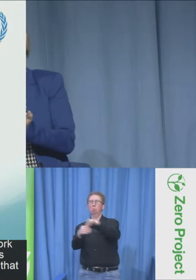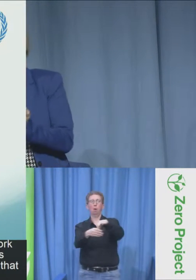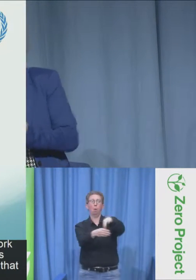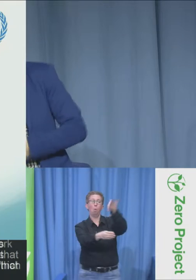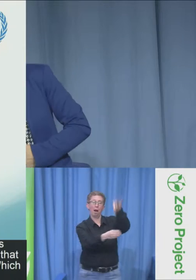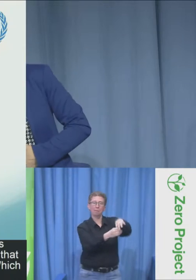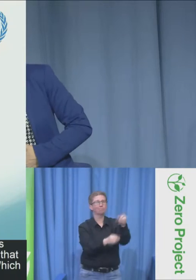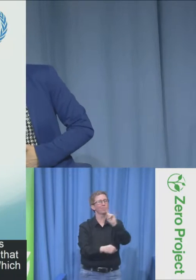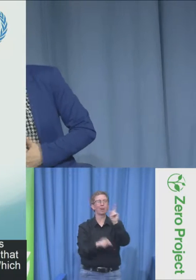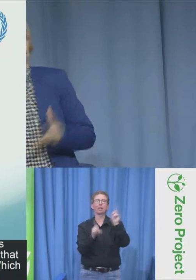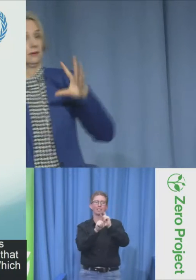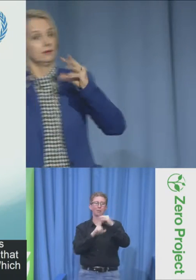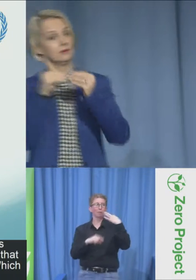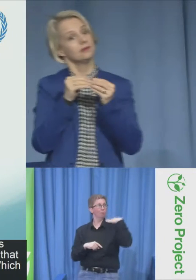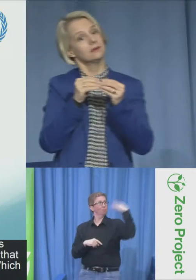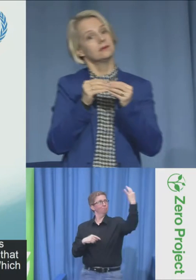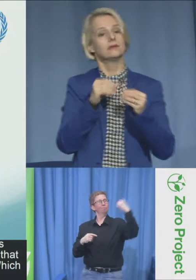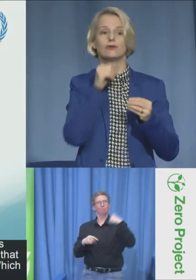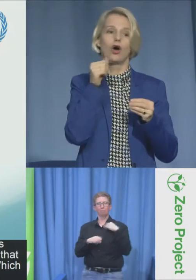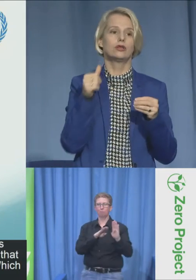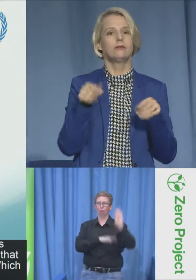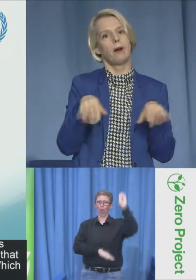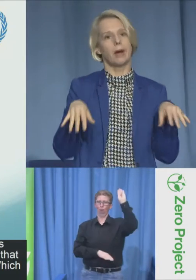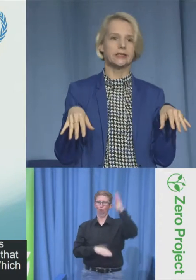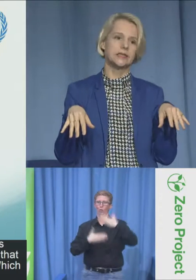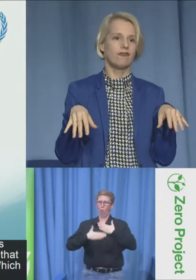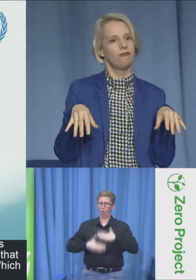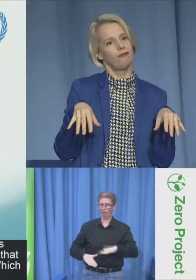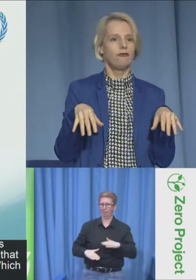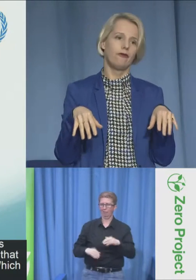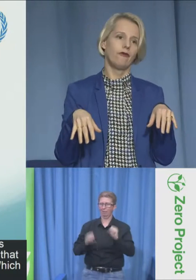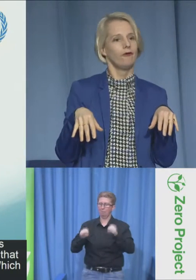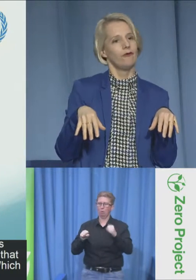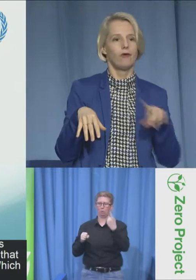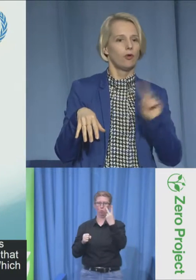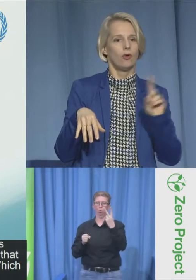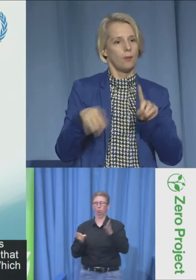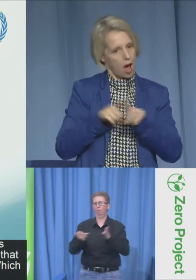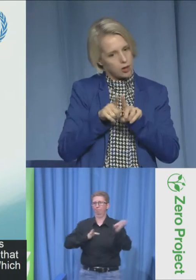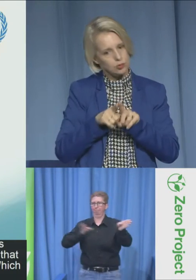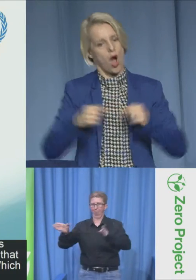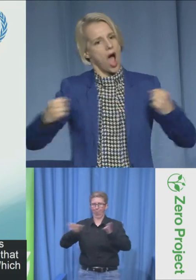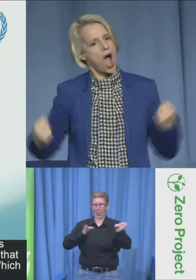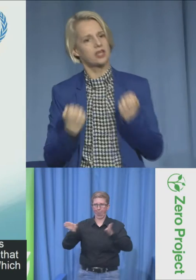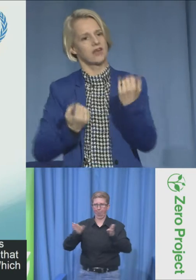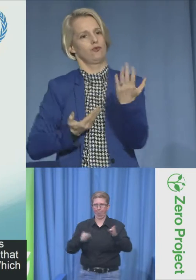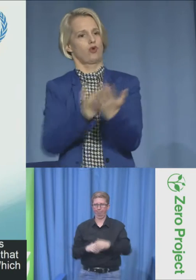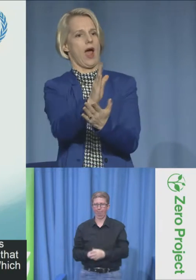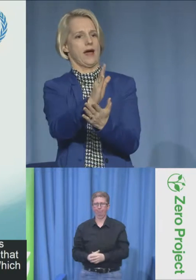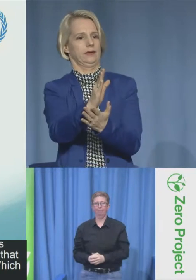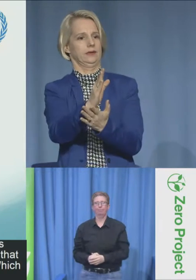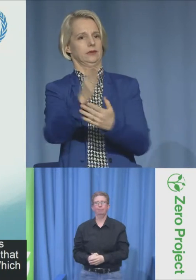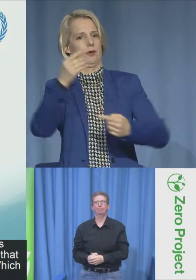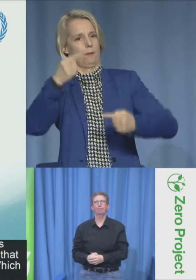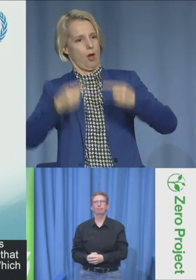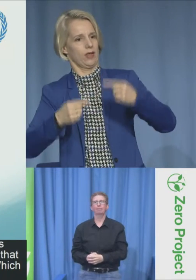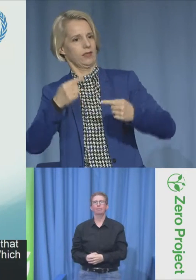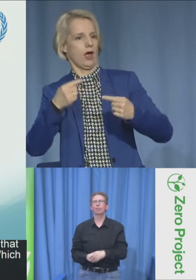and about being elected, and not only a passive